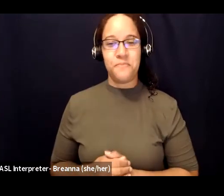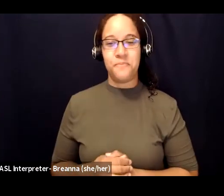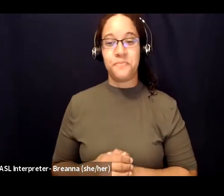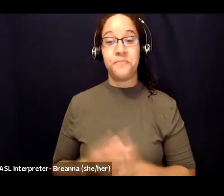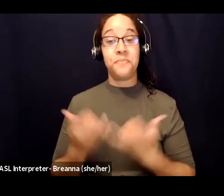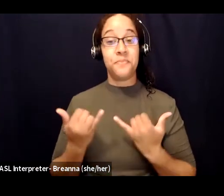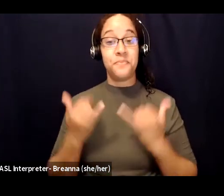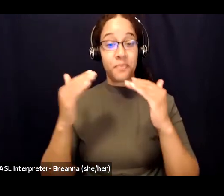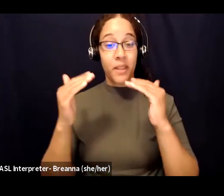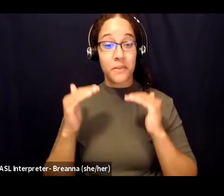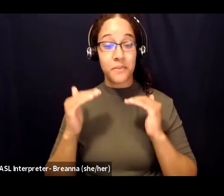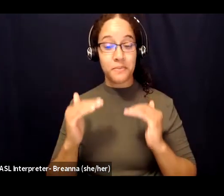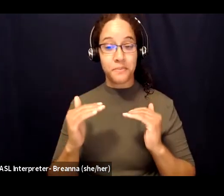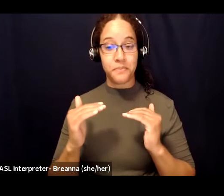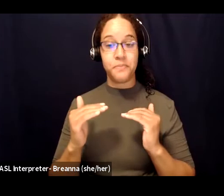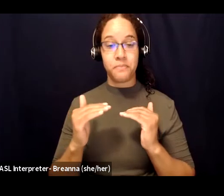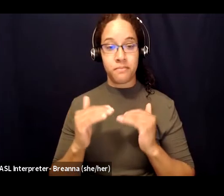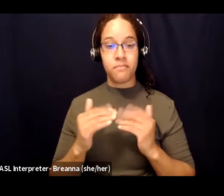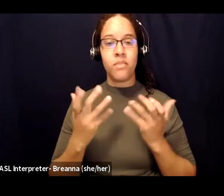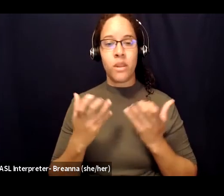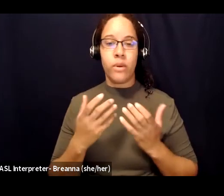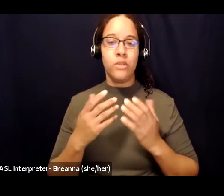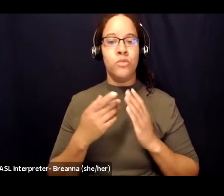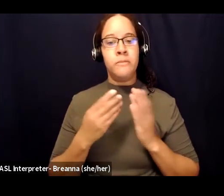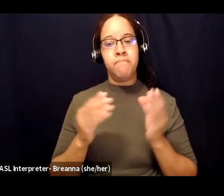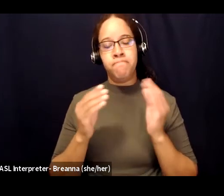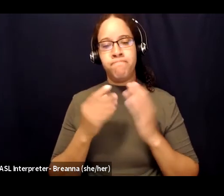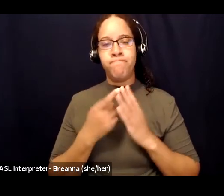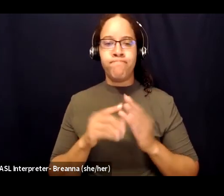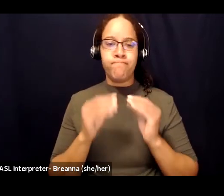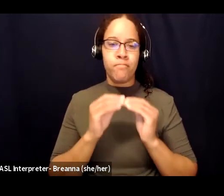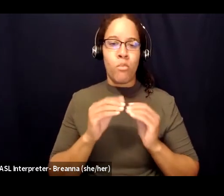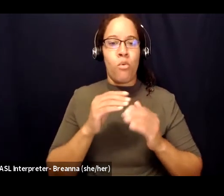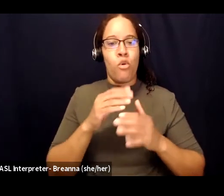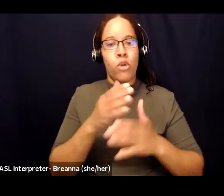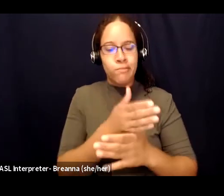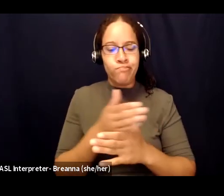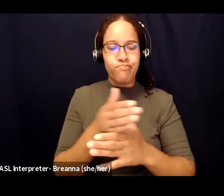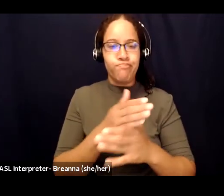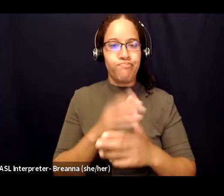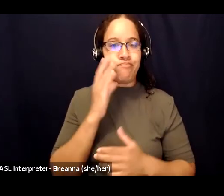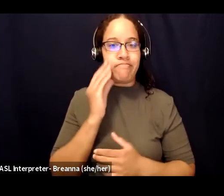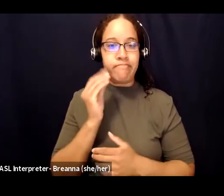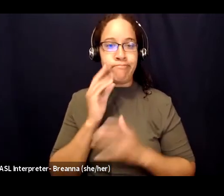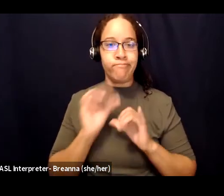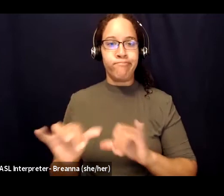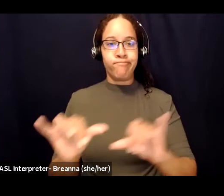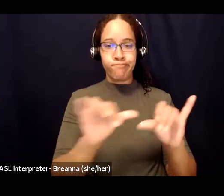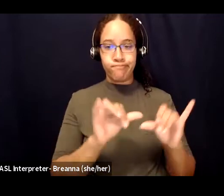do as we start talking more about our shared experiences is one important consideration about